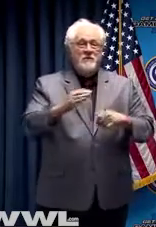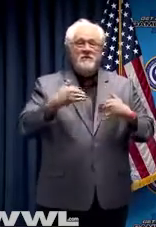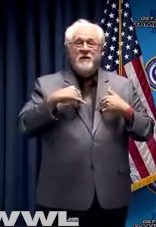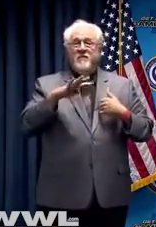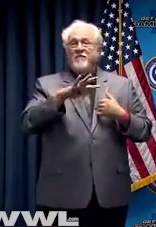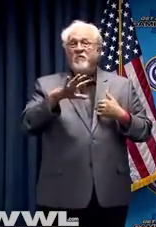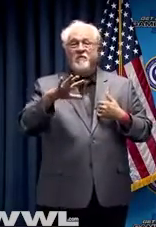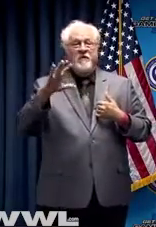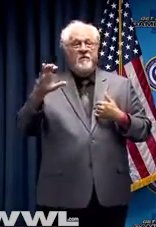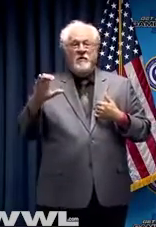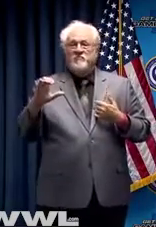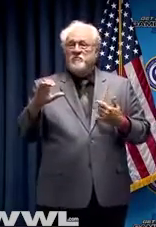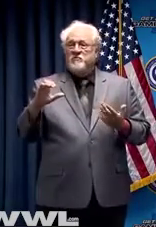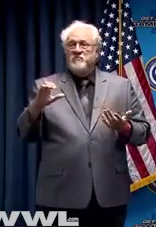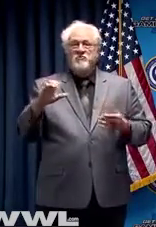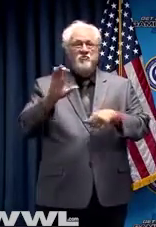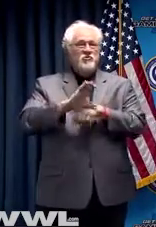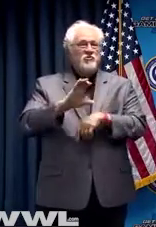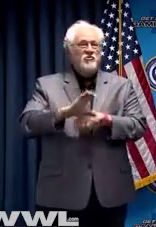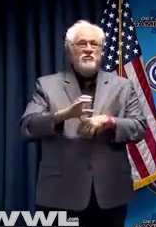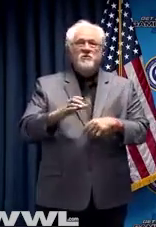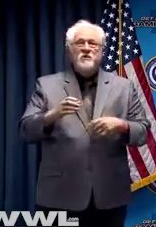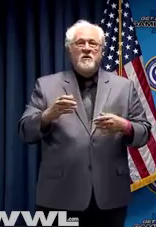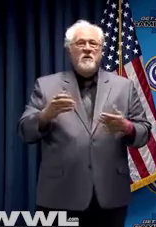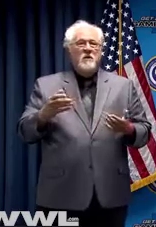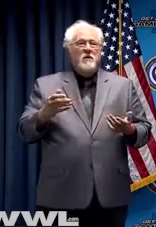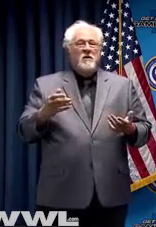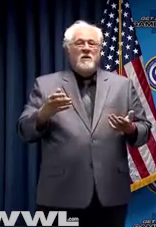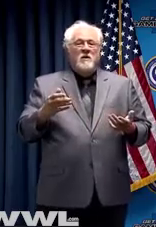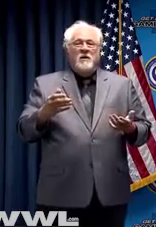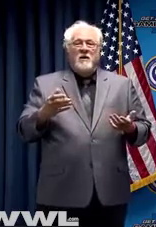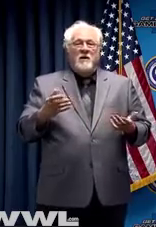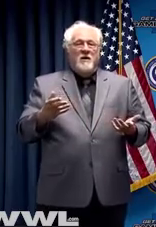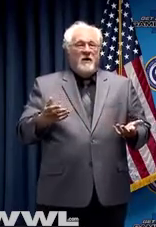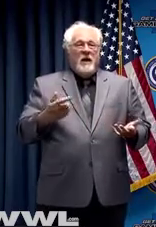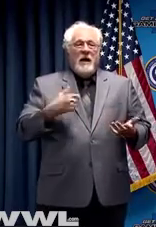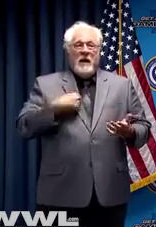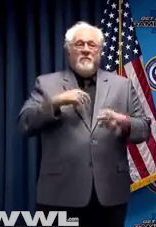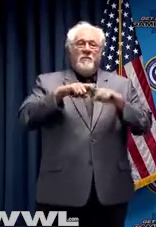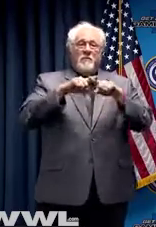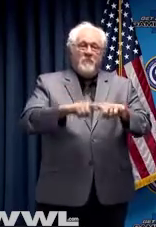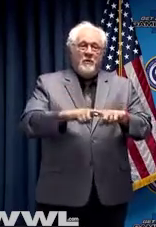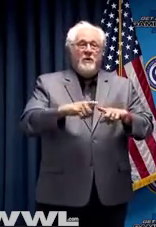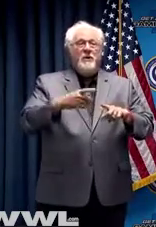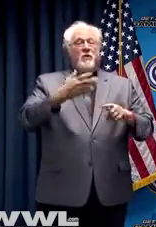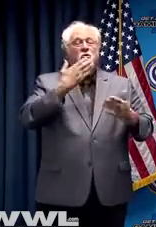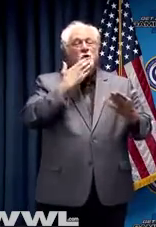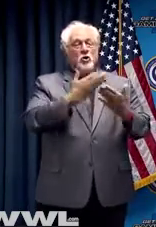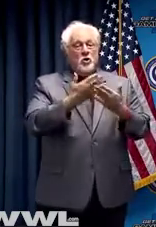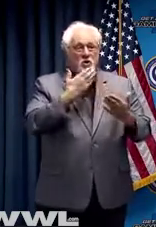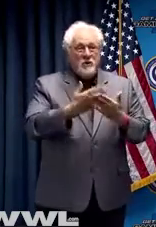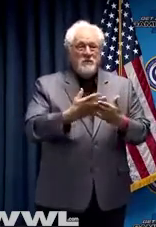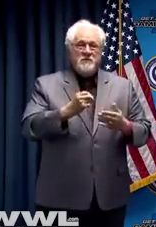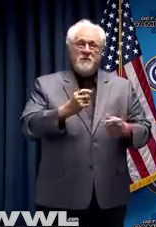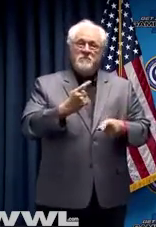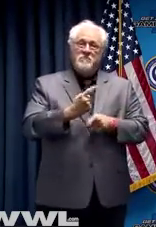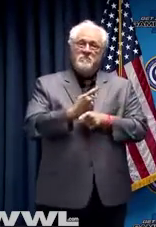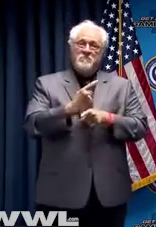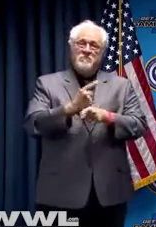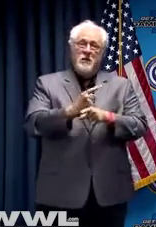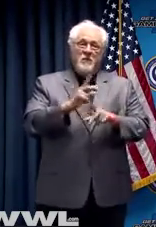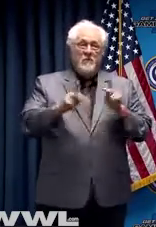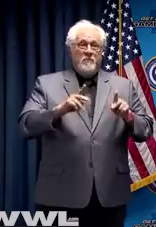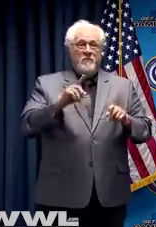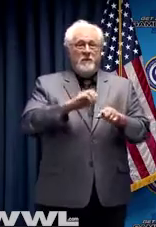have 4,500 or so churches. And so I'm counting on the goodness, the decency of the